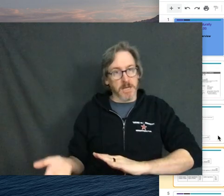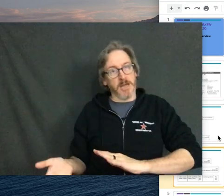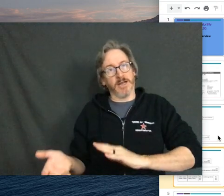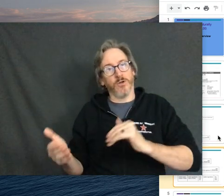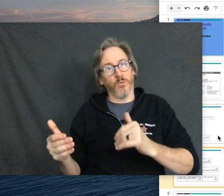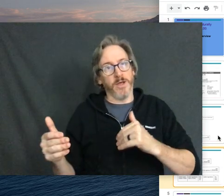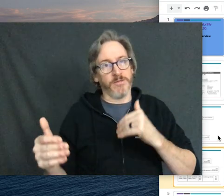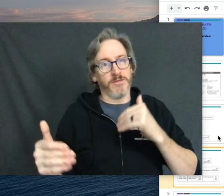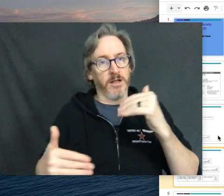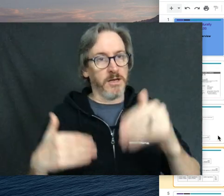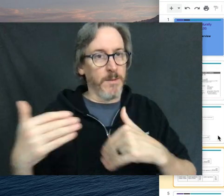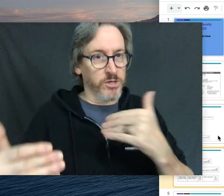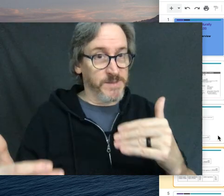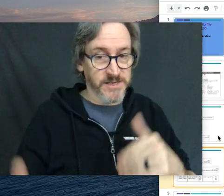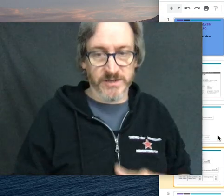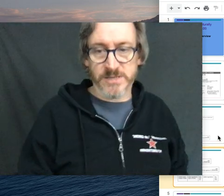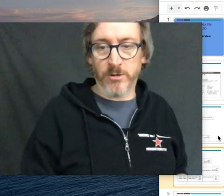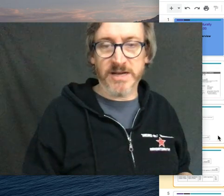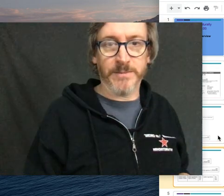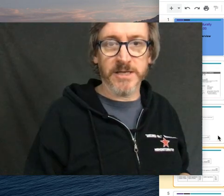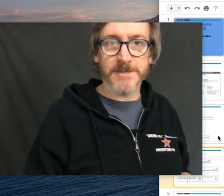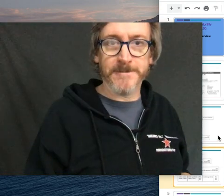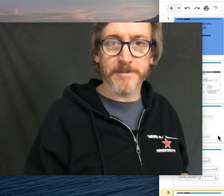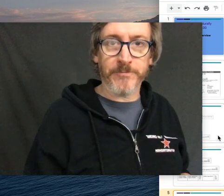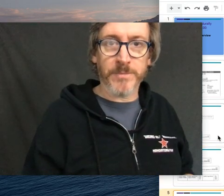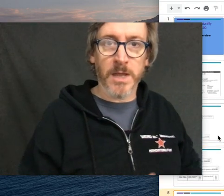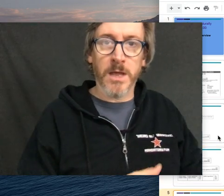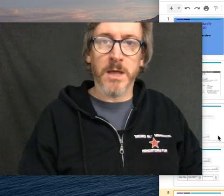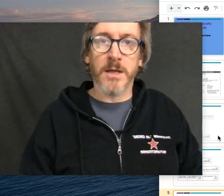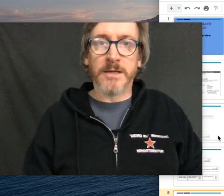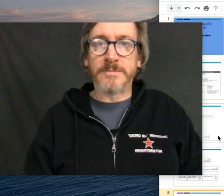build on it with a little bit more specifics about recipes.